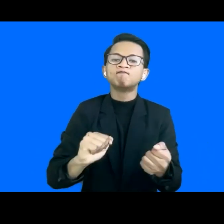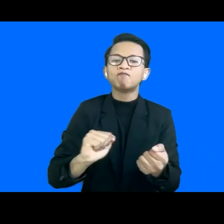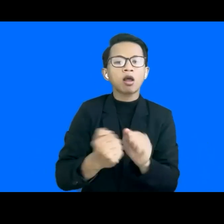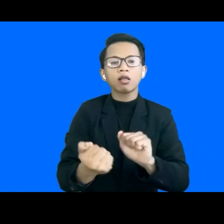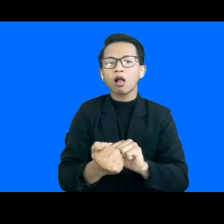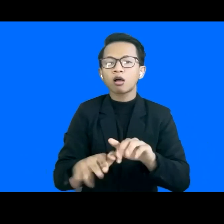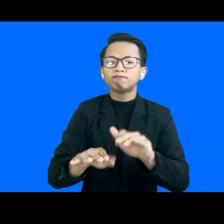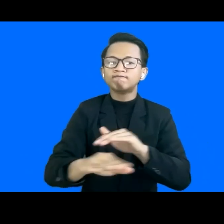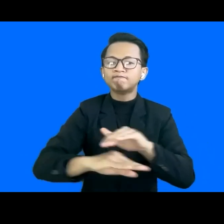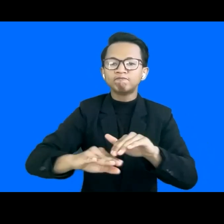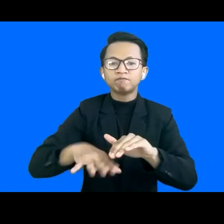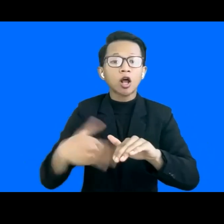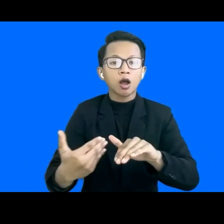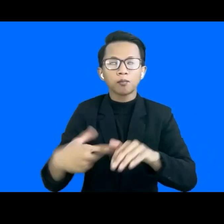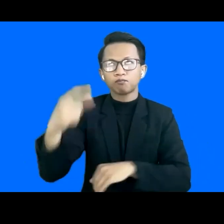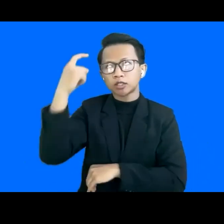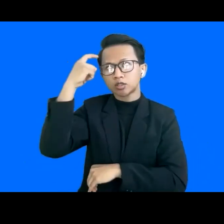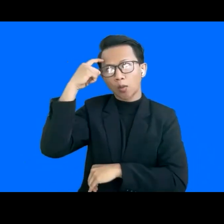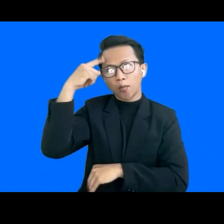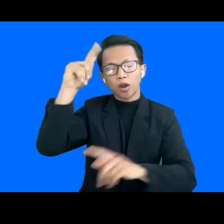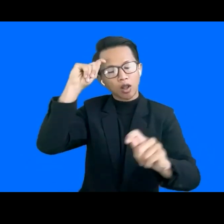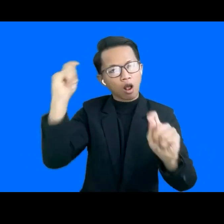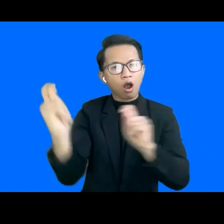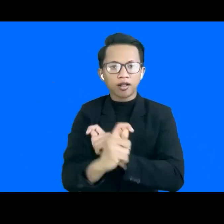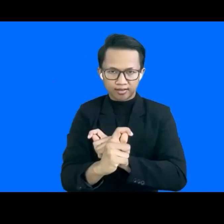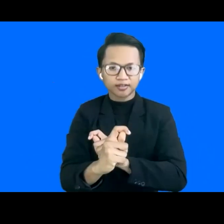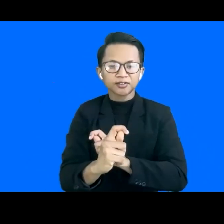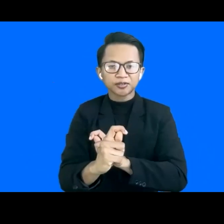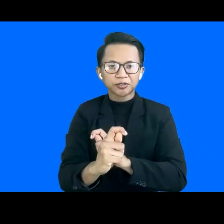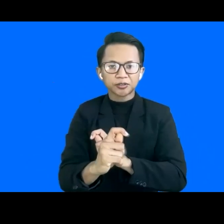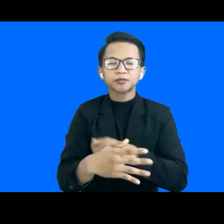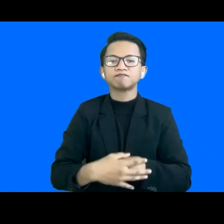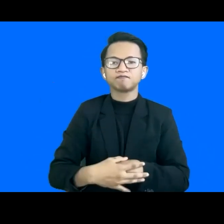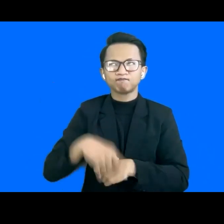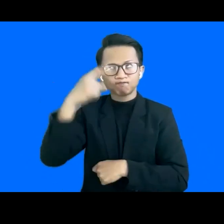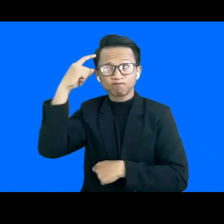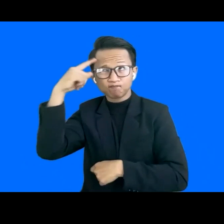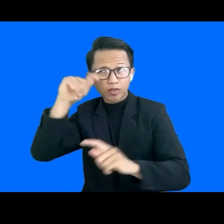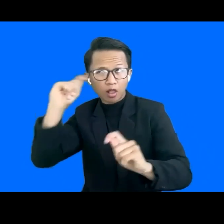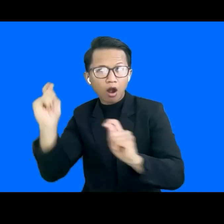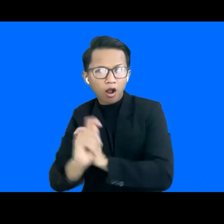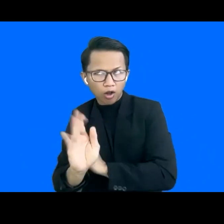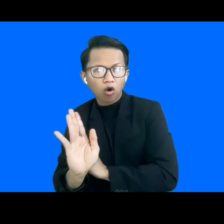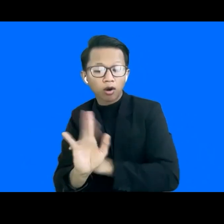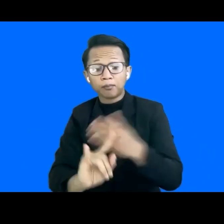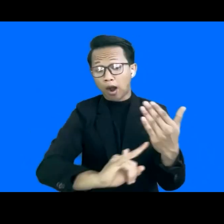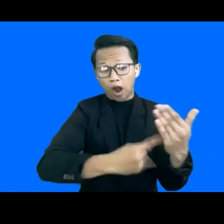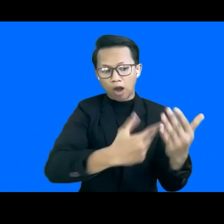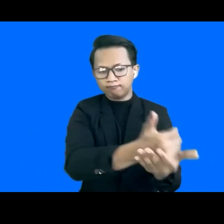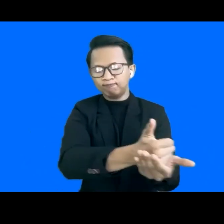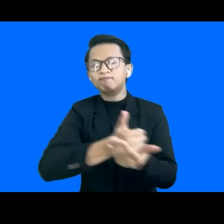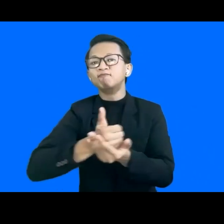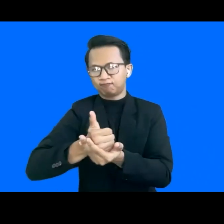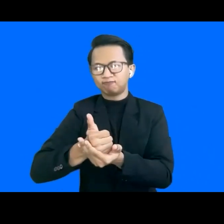about changing the mindset as well so once the mindset is changing technology can accelerate